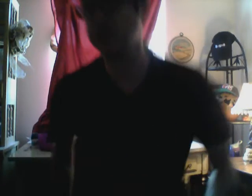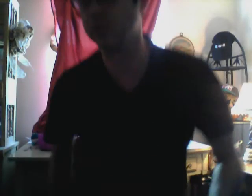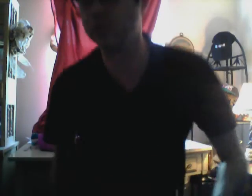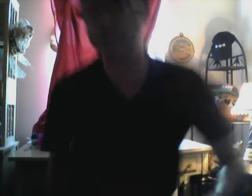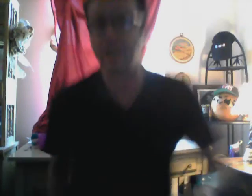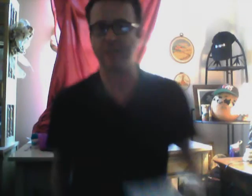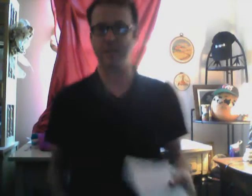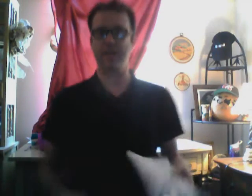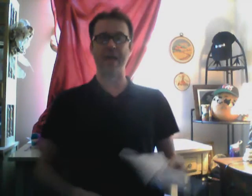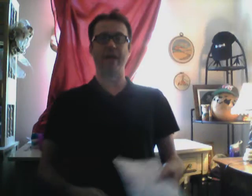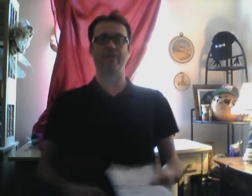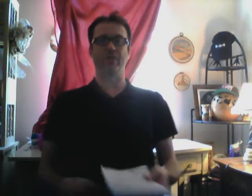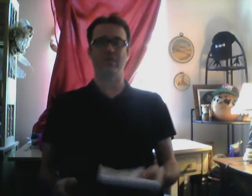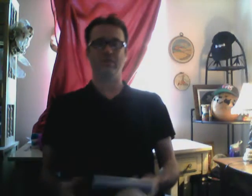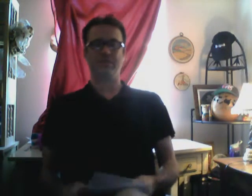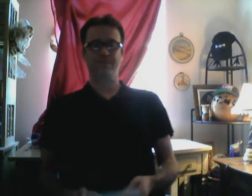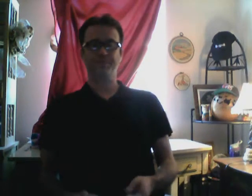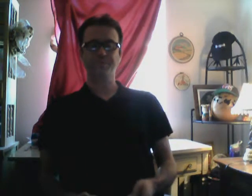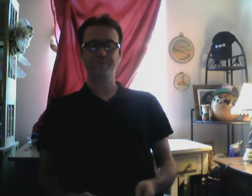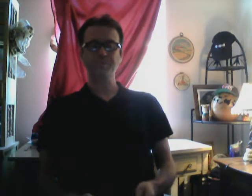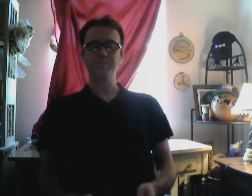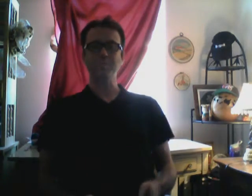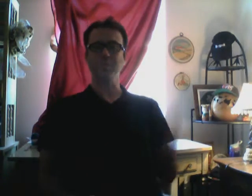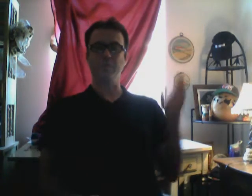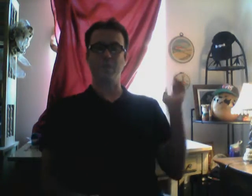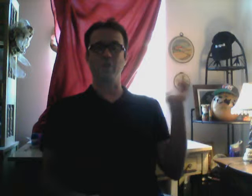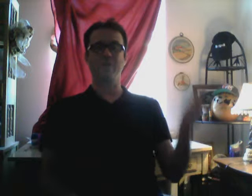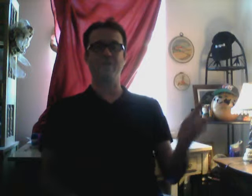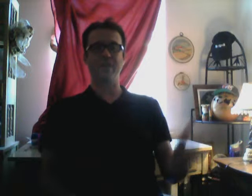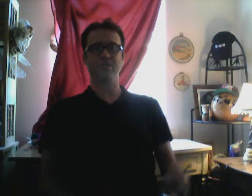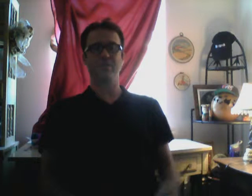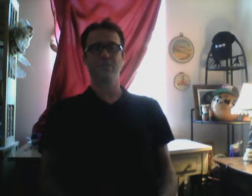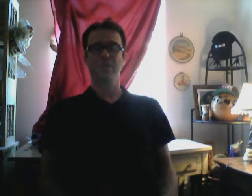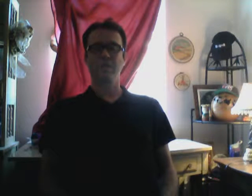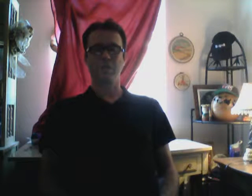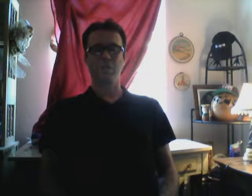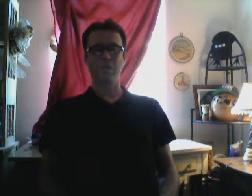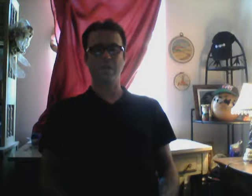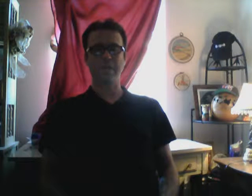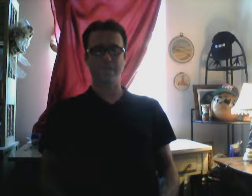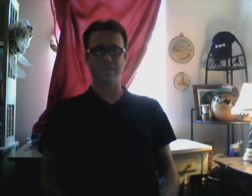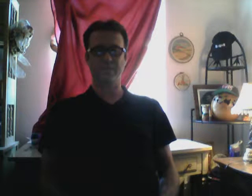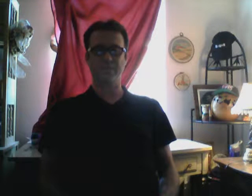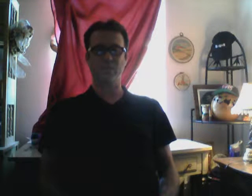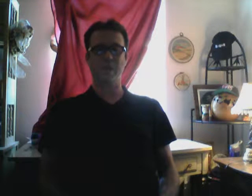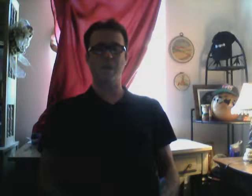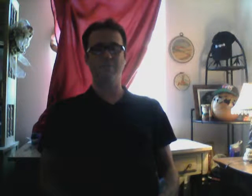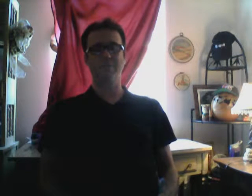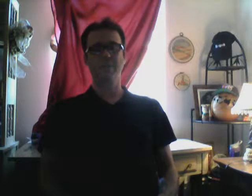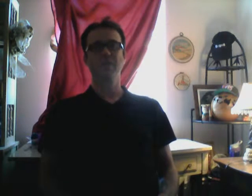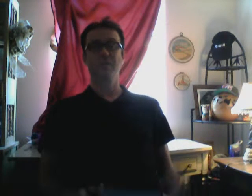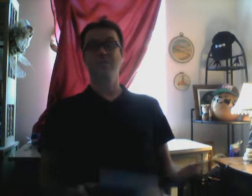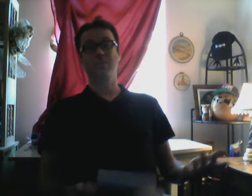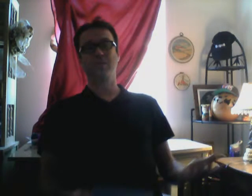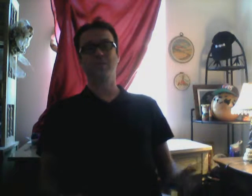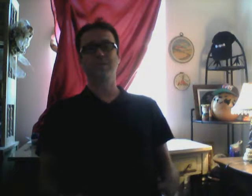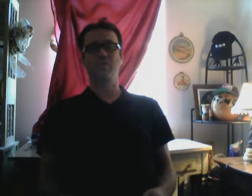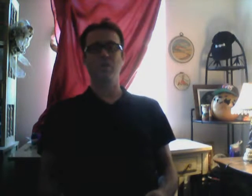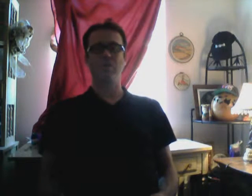used. As attack. Vehicle. To go. Fetch. Global assets. Really. What's going on.